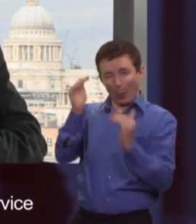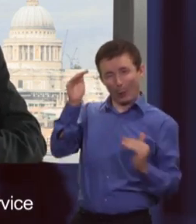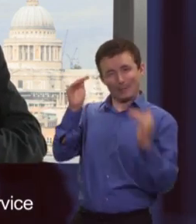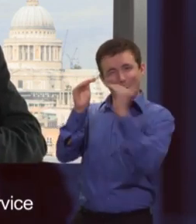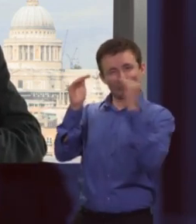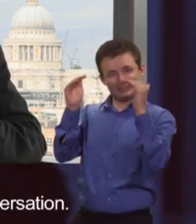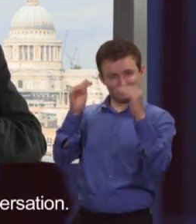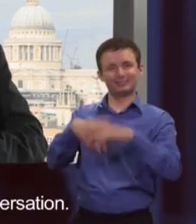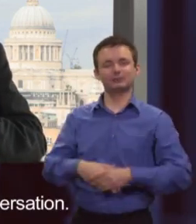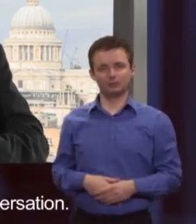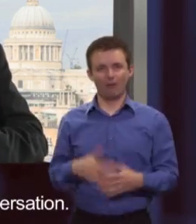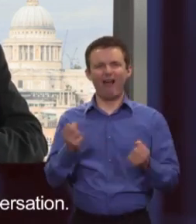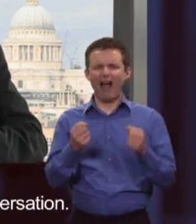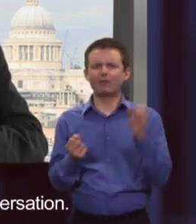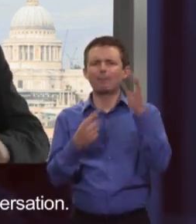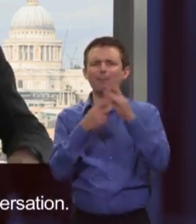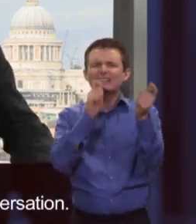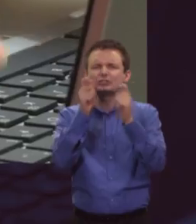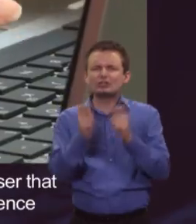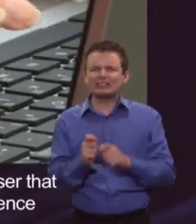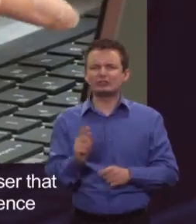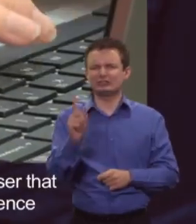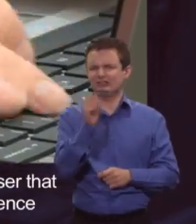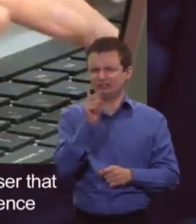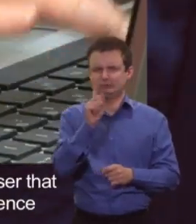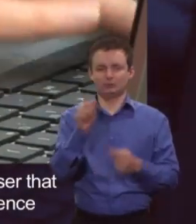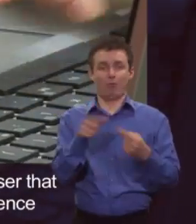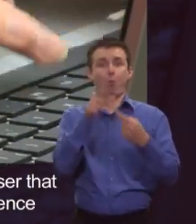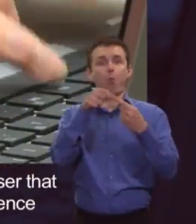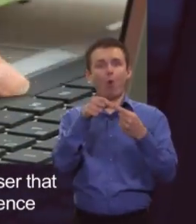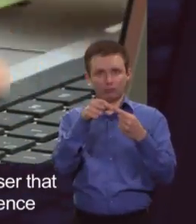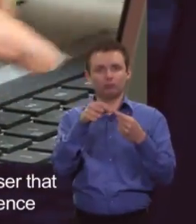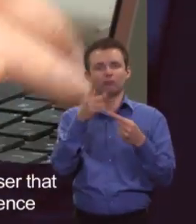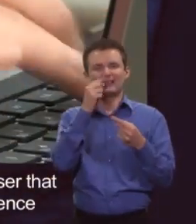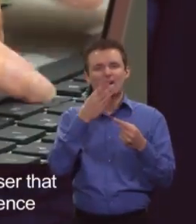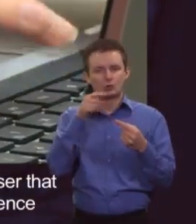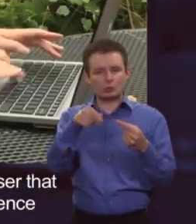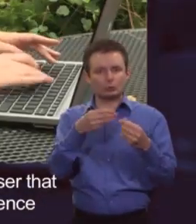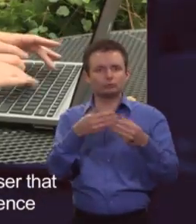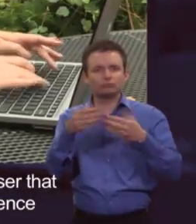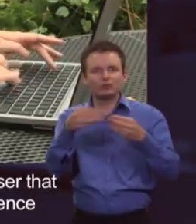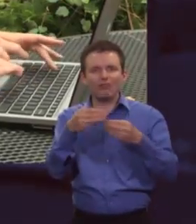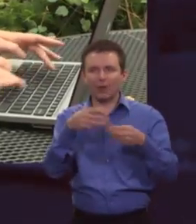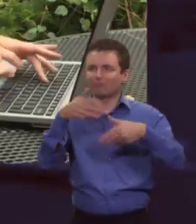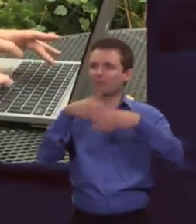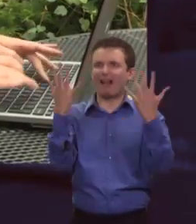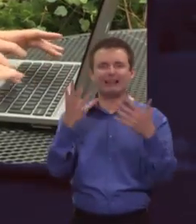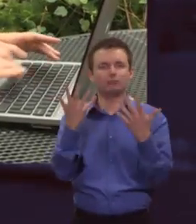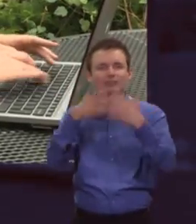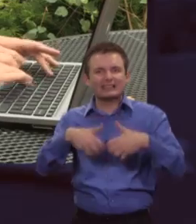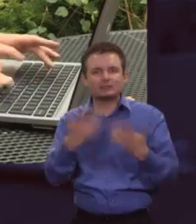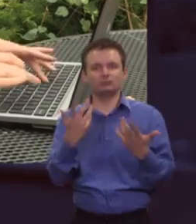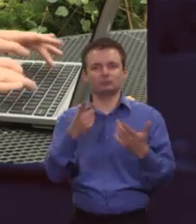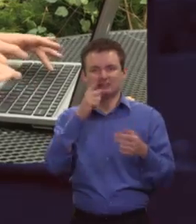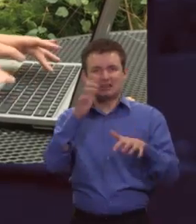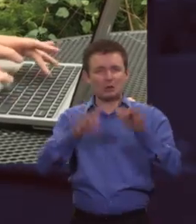attractive service that is closer to normal conversation. The main changes for the user that will make for a better experience are that they'll be able to use